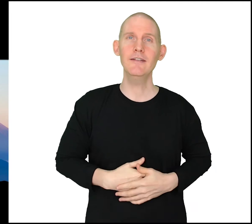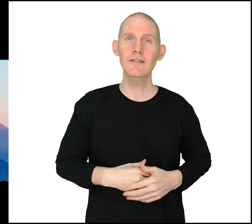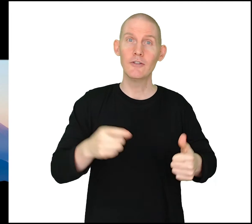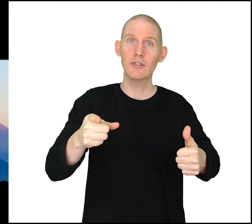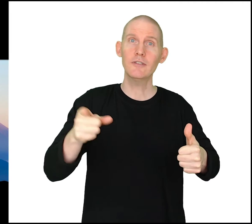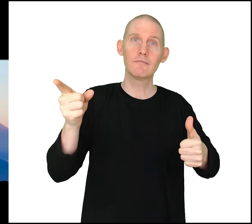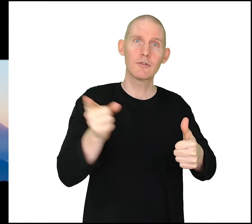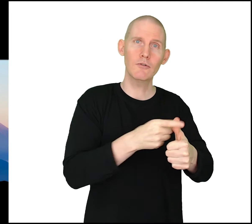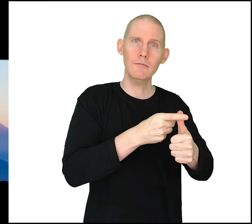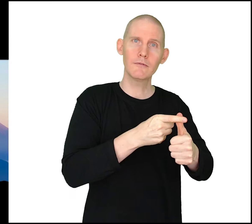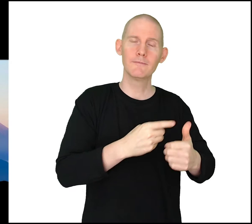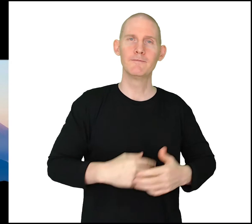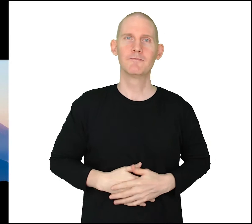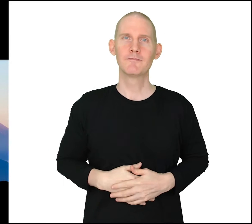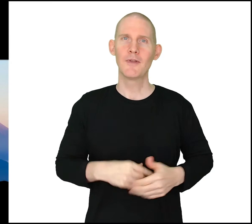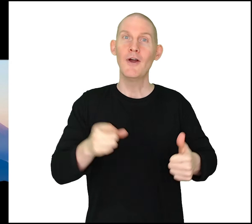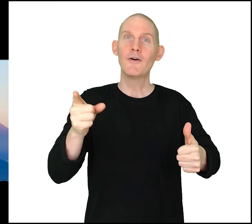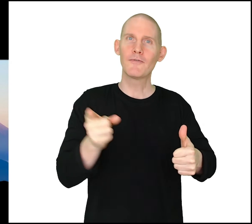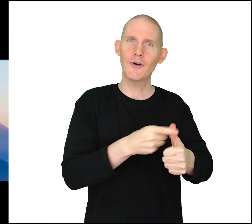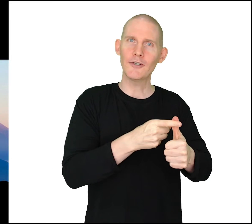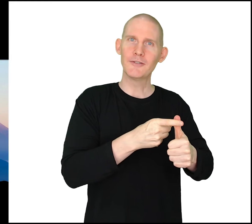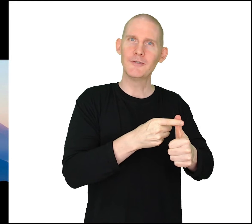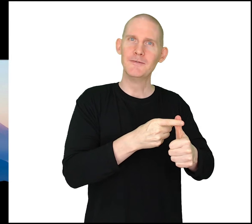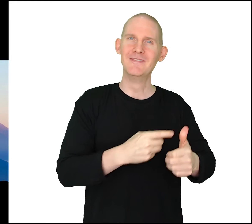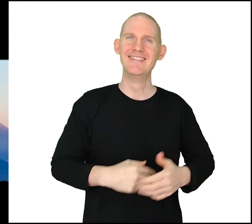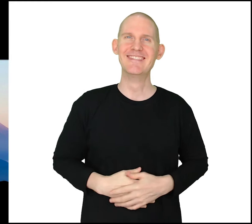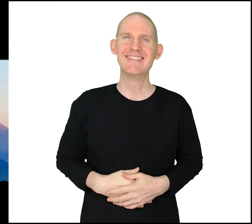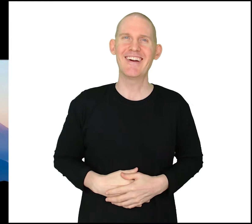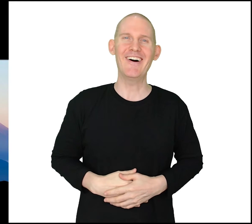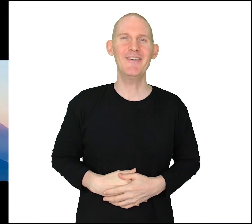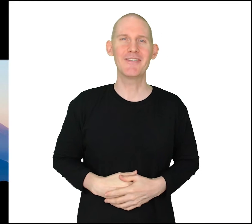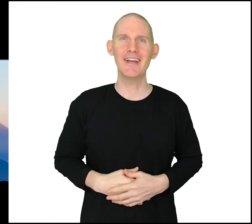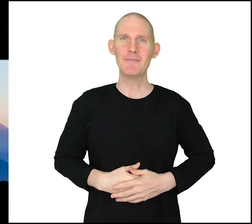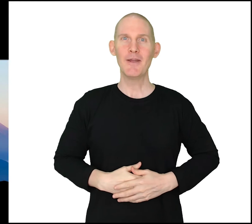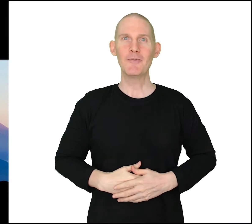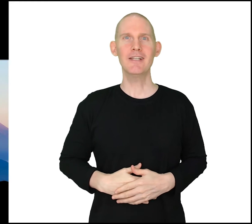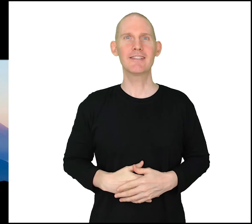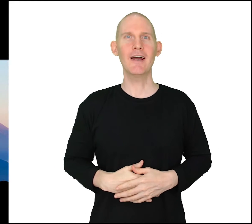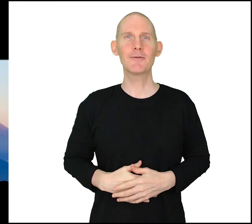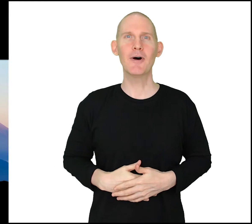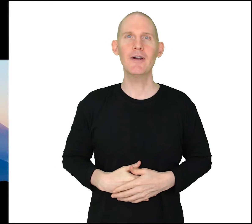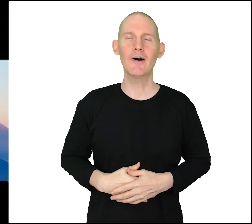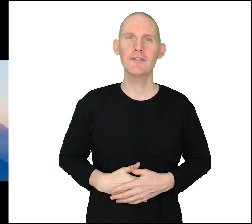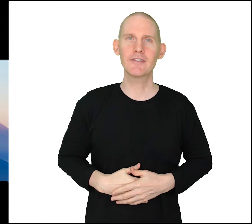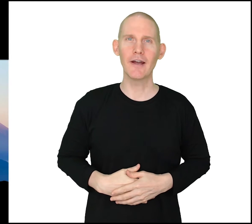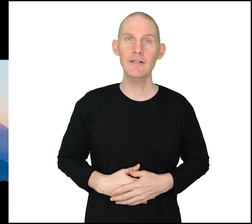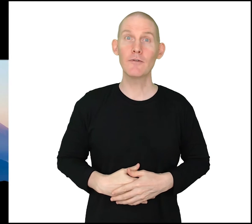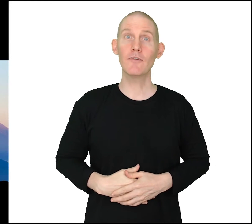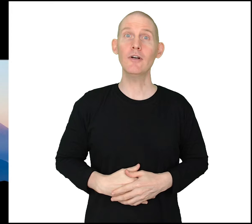just do first all right we just talked about how to sign first